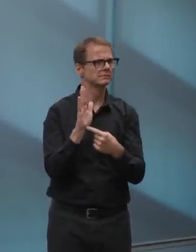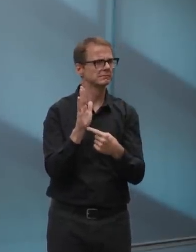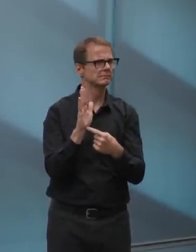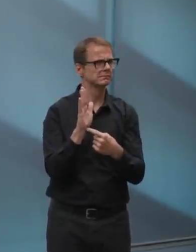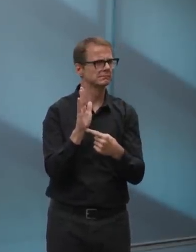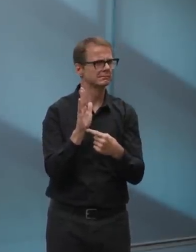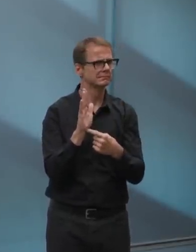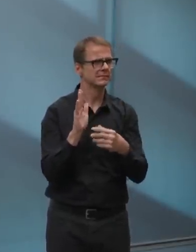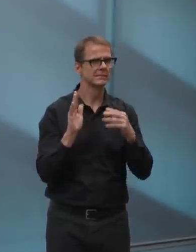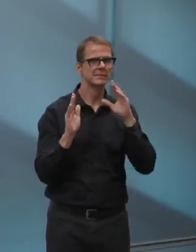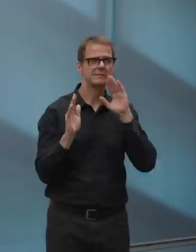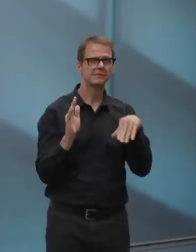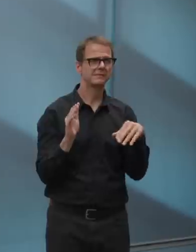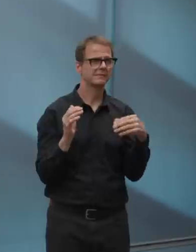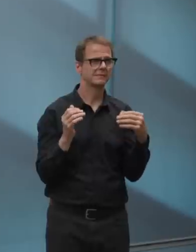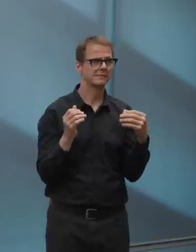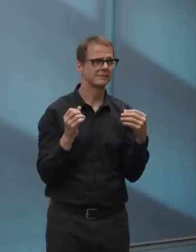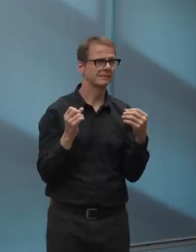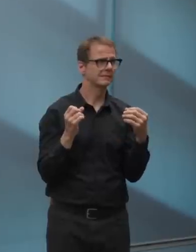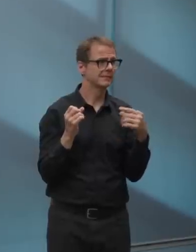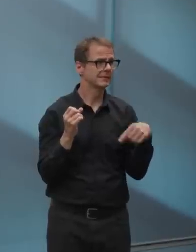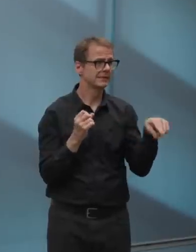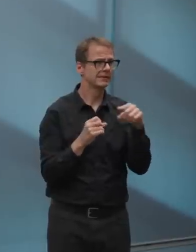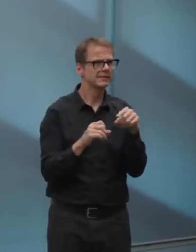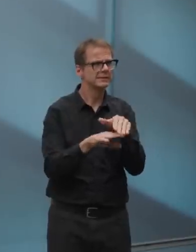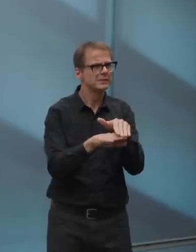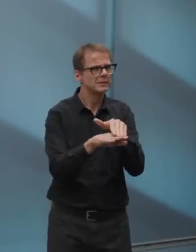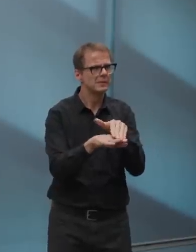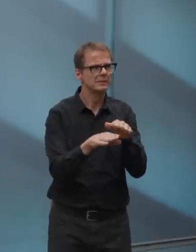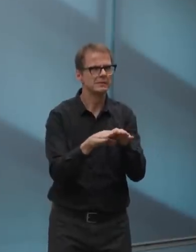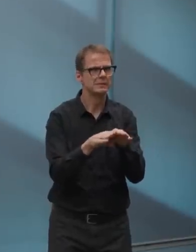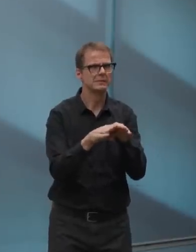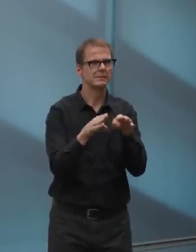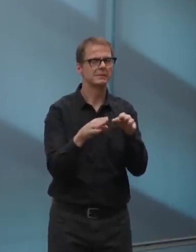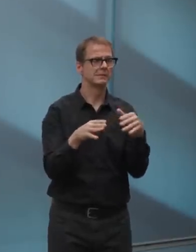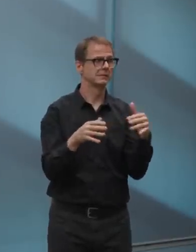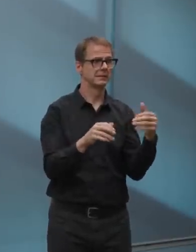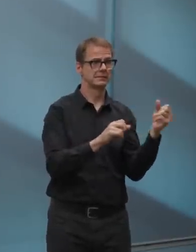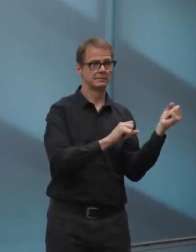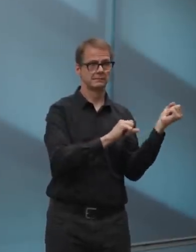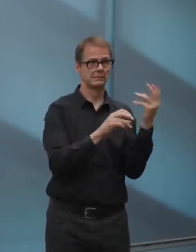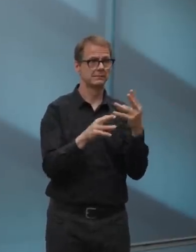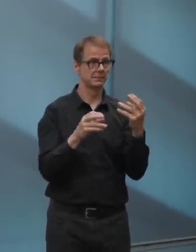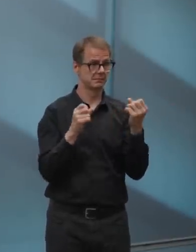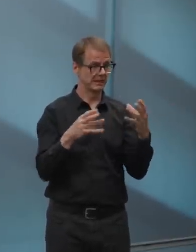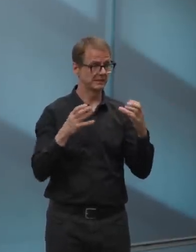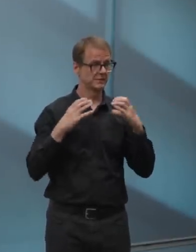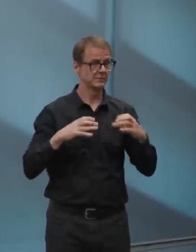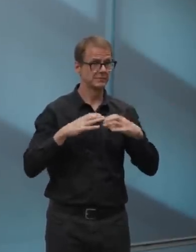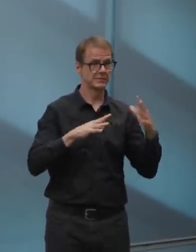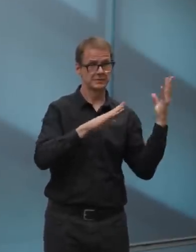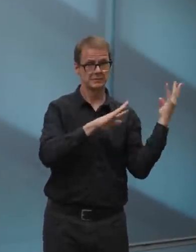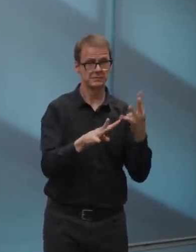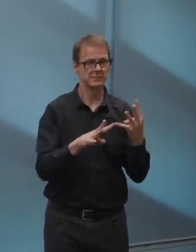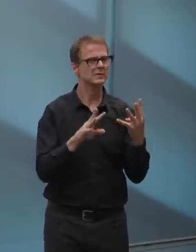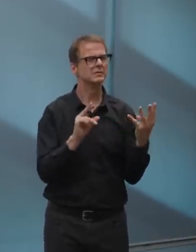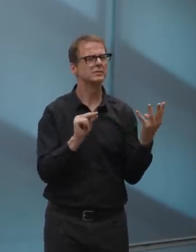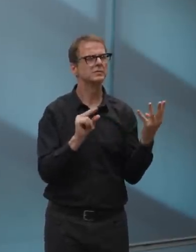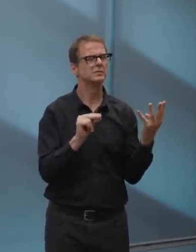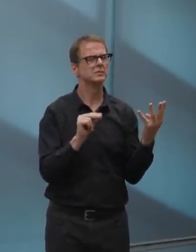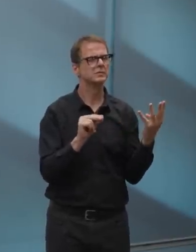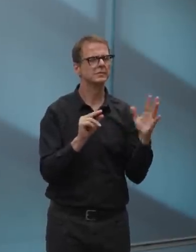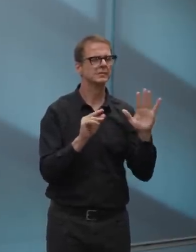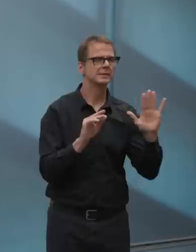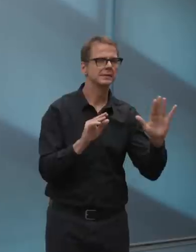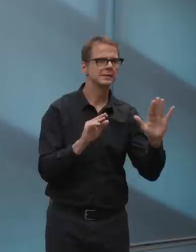out. And again, it's, it's the ongoing reminder of, uh, kind of to Jeremy's question, just reminding